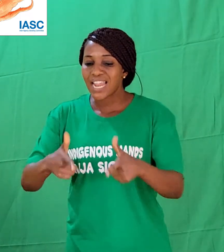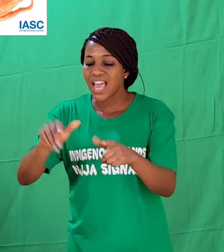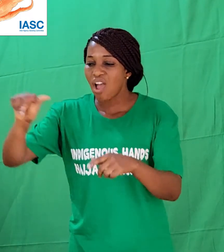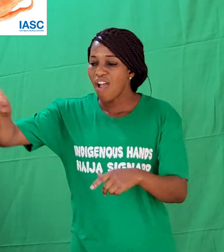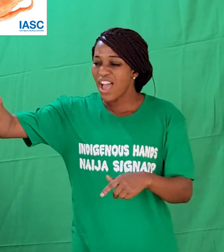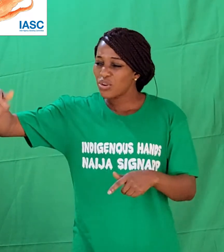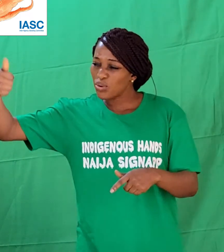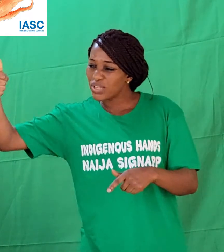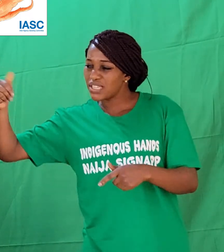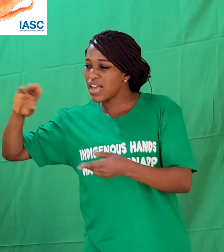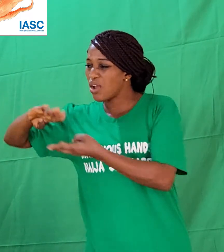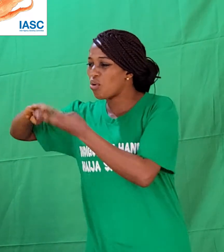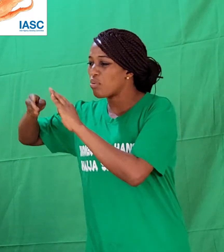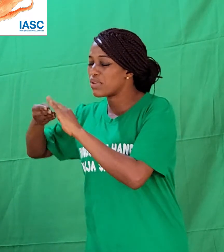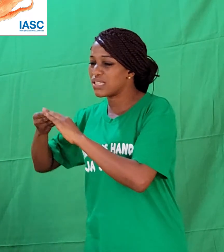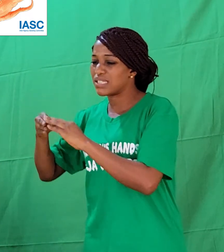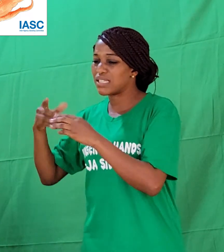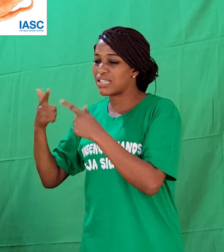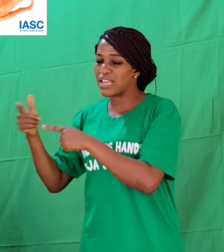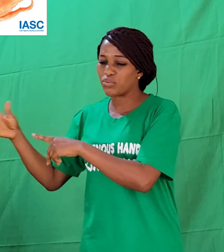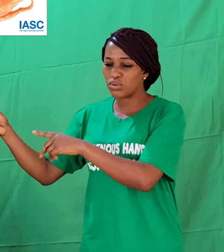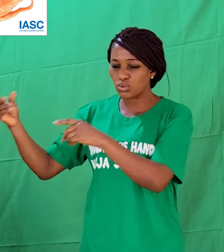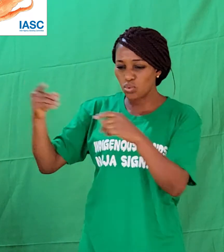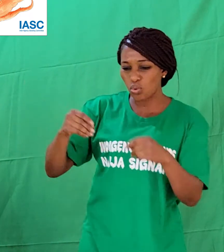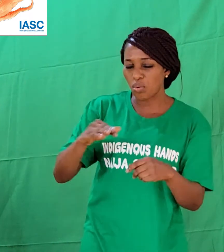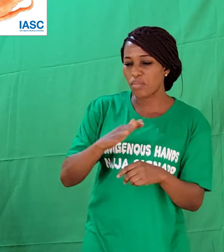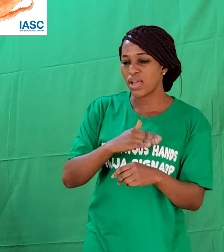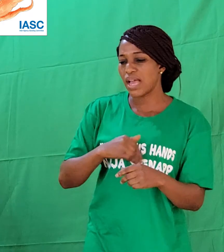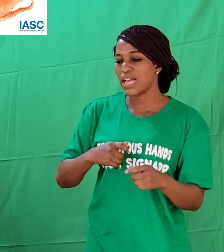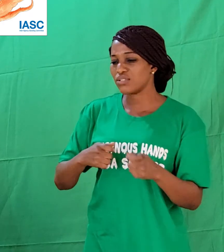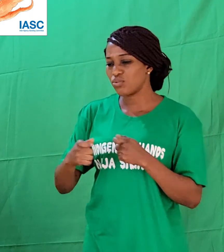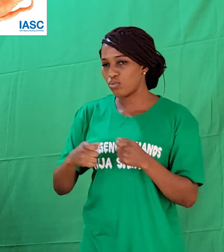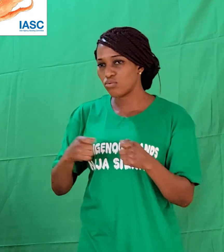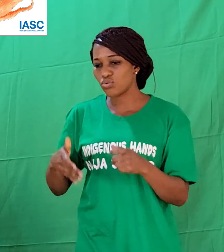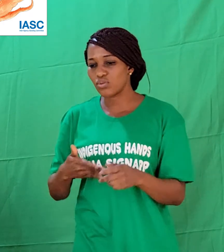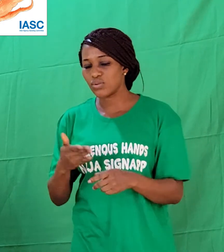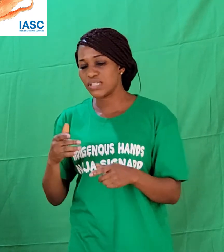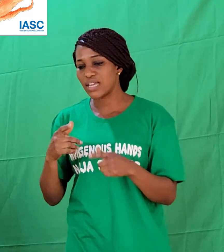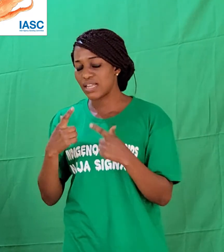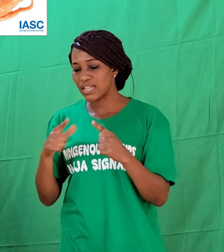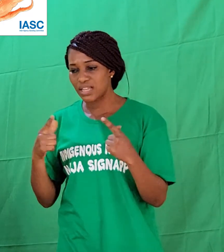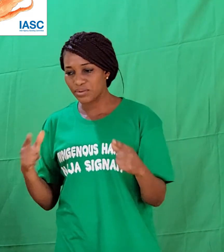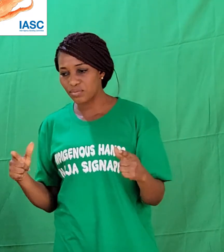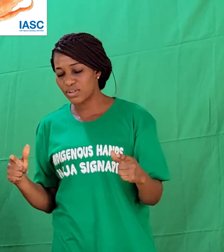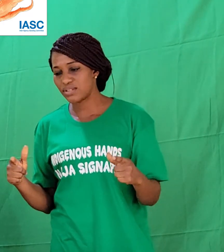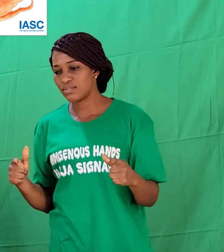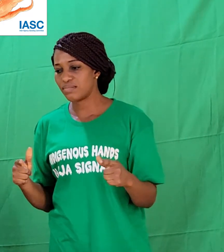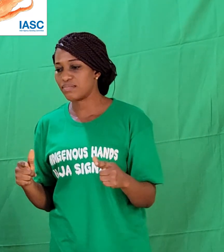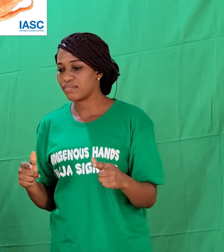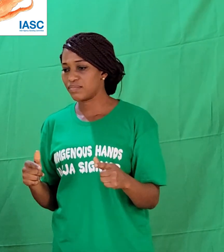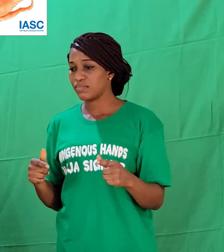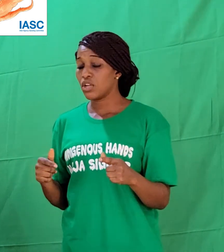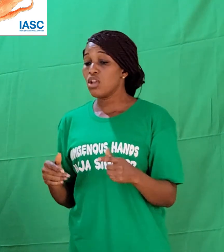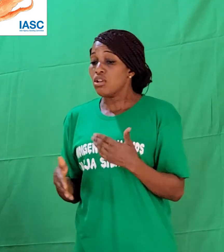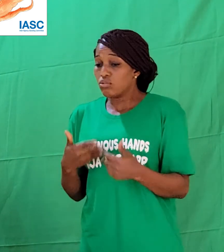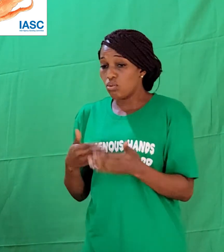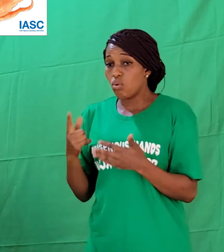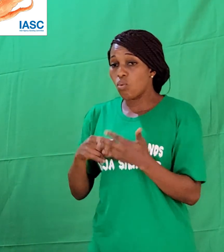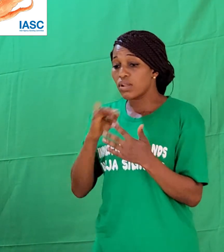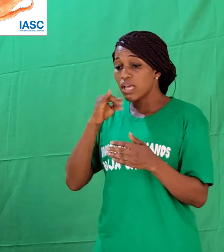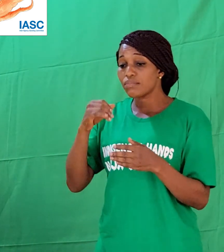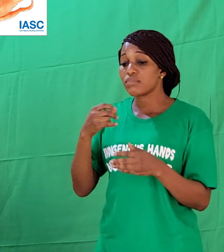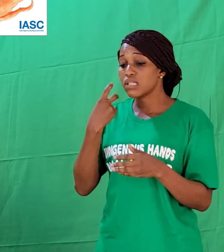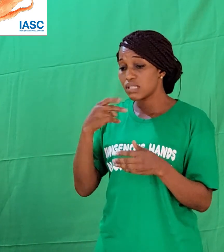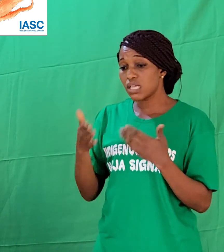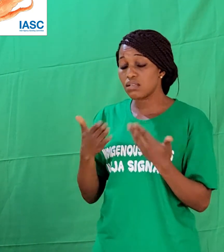that they grow up with. And maybe some of what I'm saying might sound strange, but this is